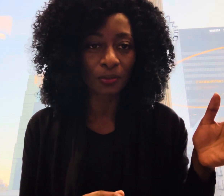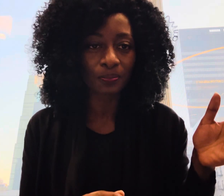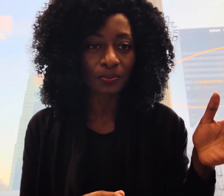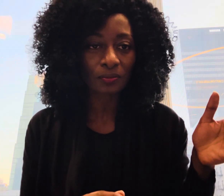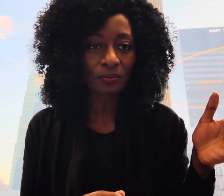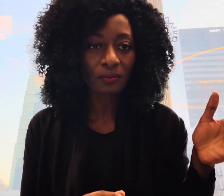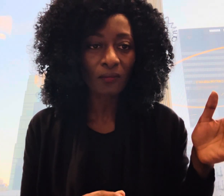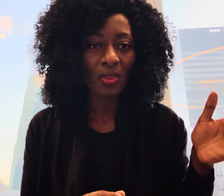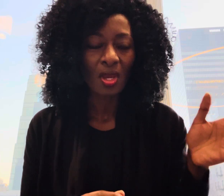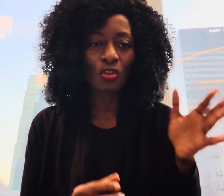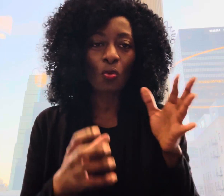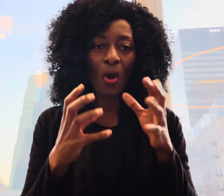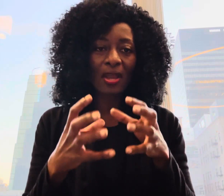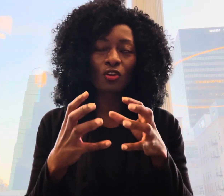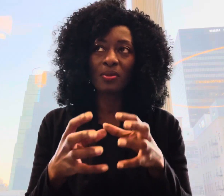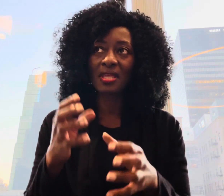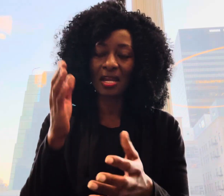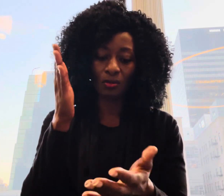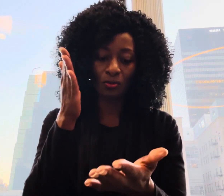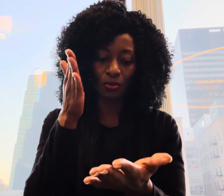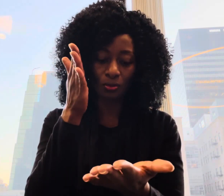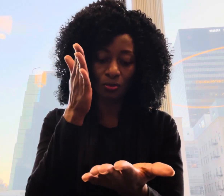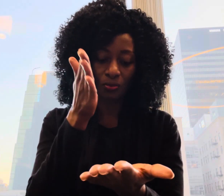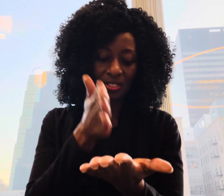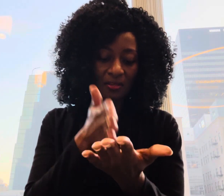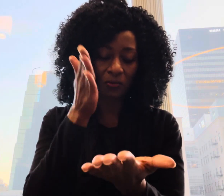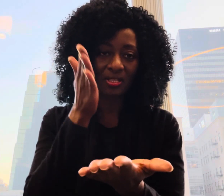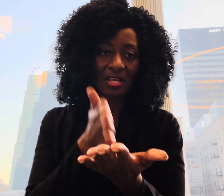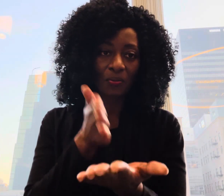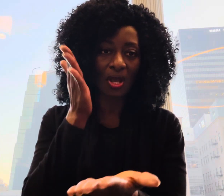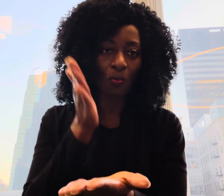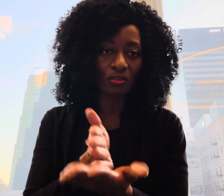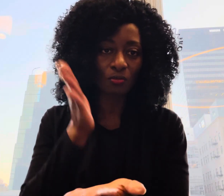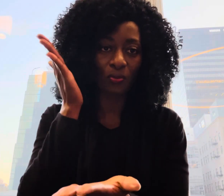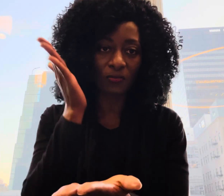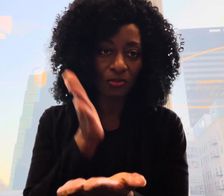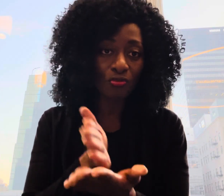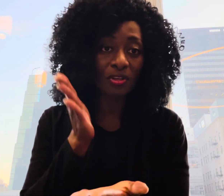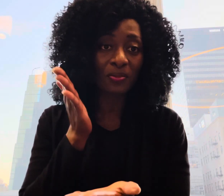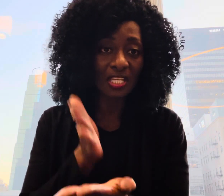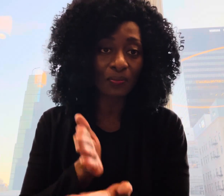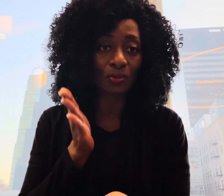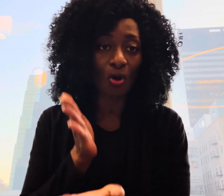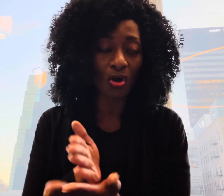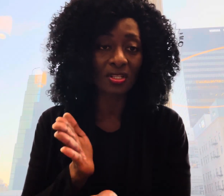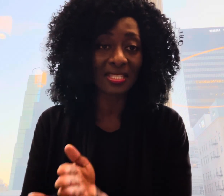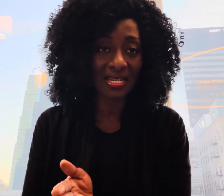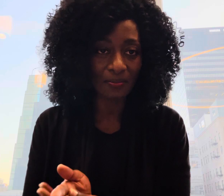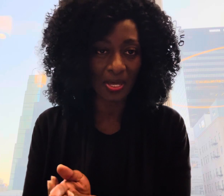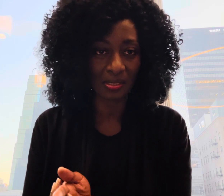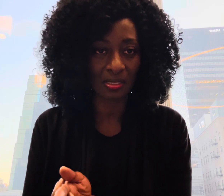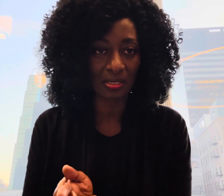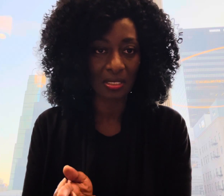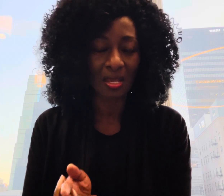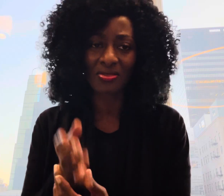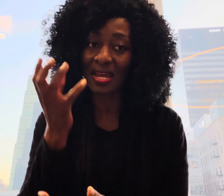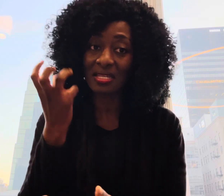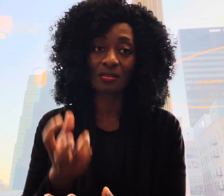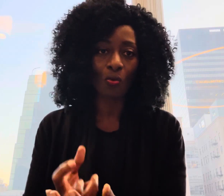your why could be that you know you could say for example i want to pray for three people on a daily basis that is a